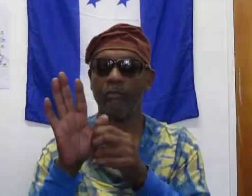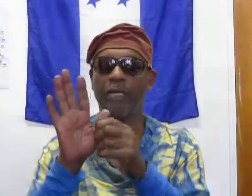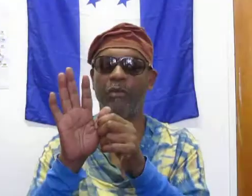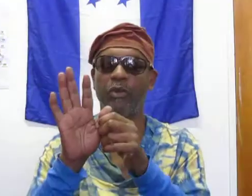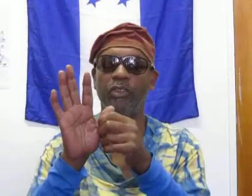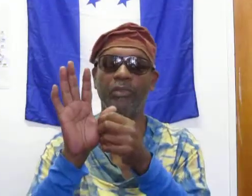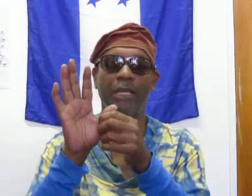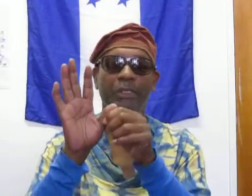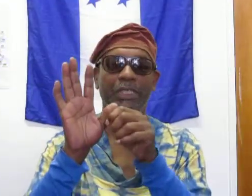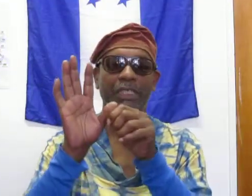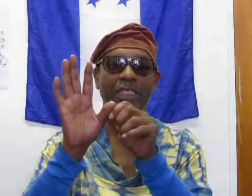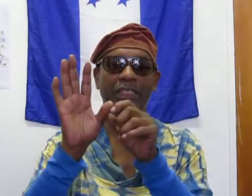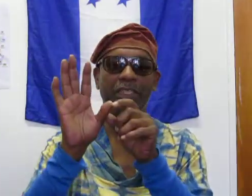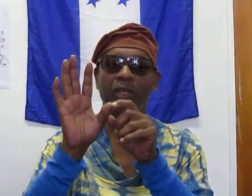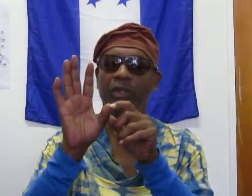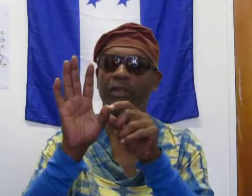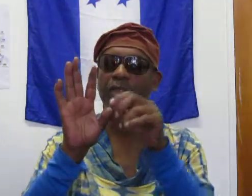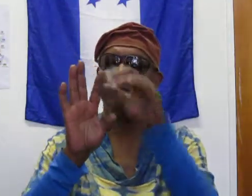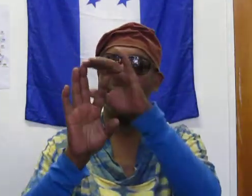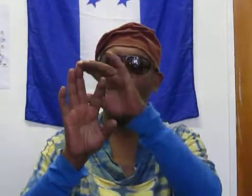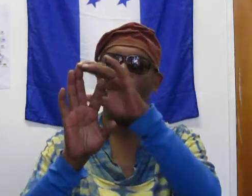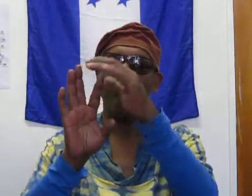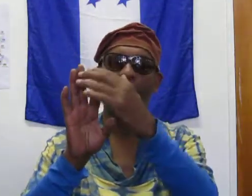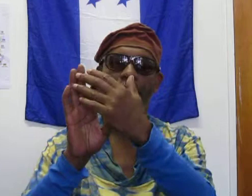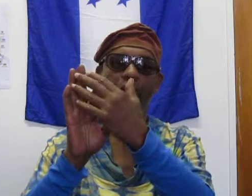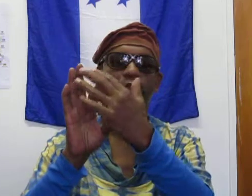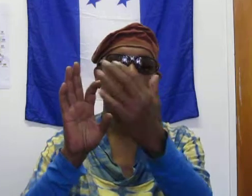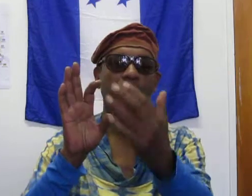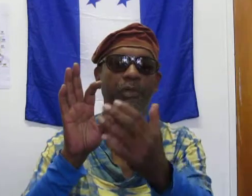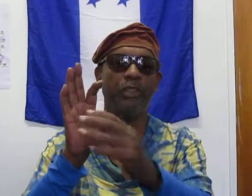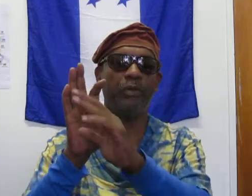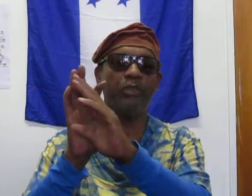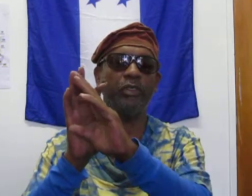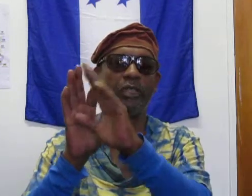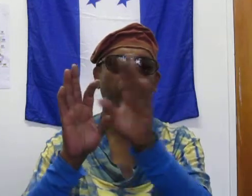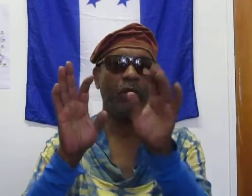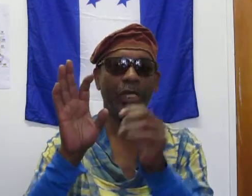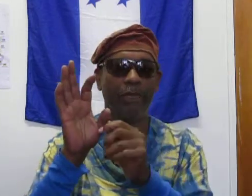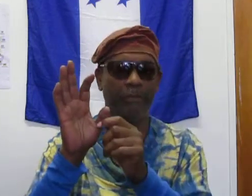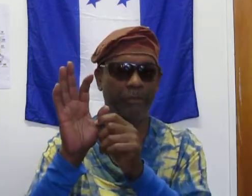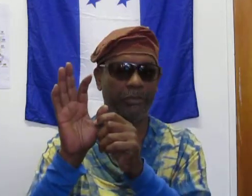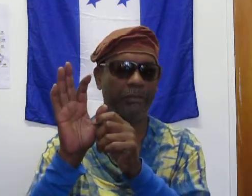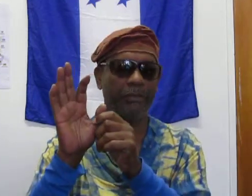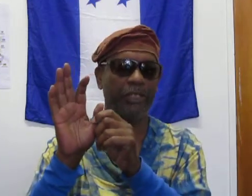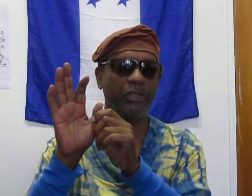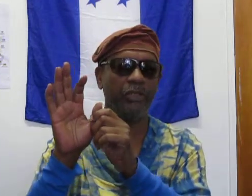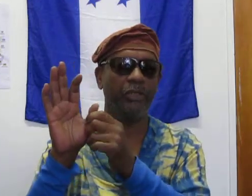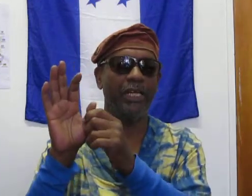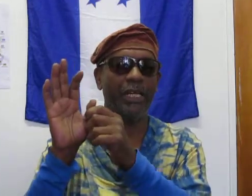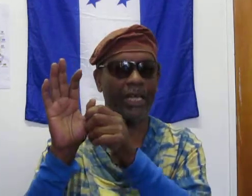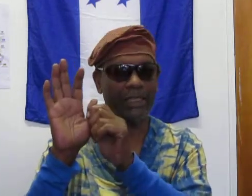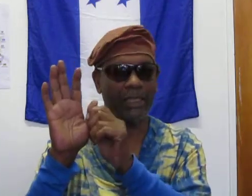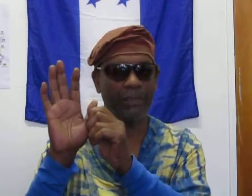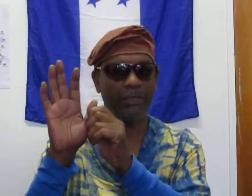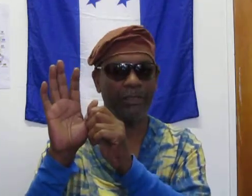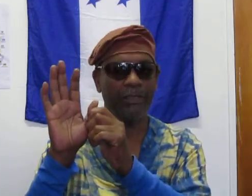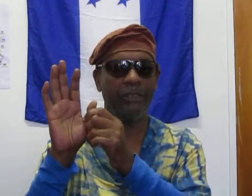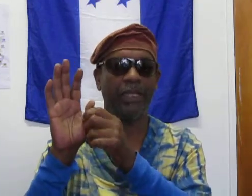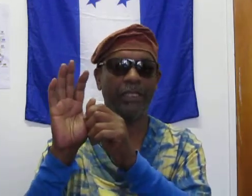Now, what also happens is, to be informed, they've got to into the community, but also, they quite, sometimes they go to academics, you know, academic